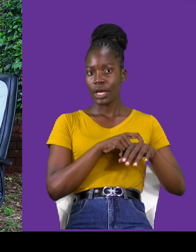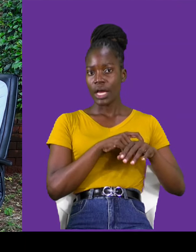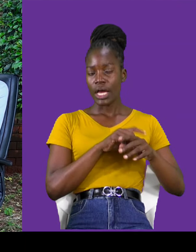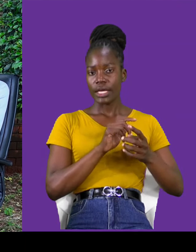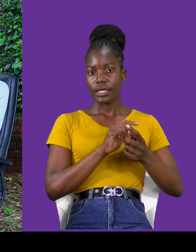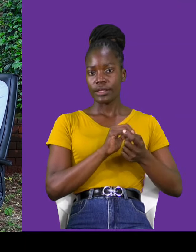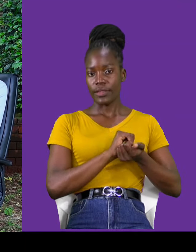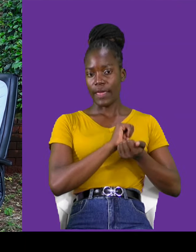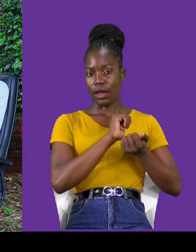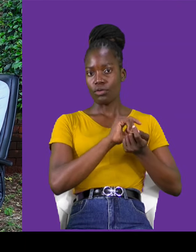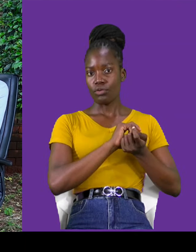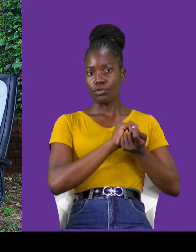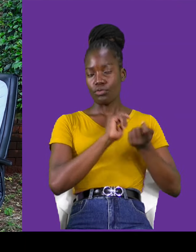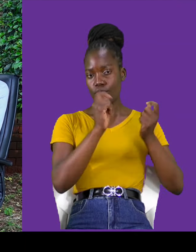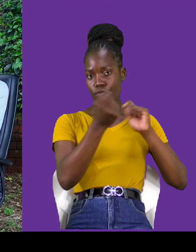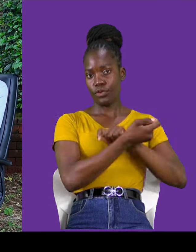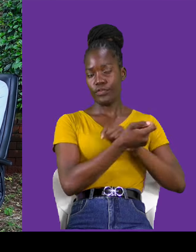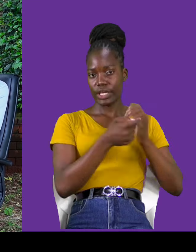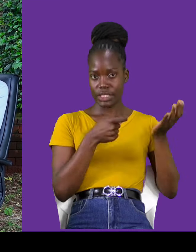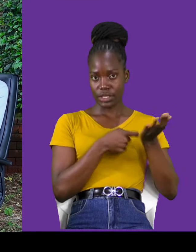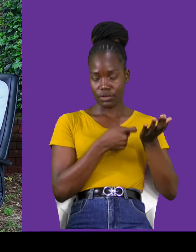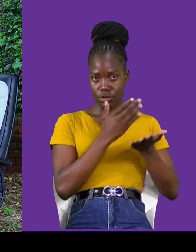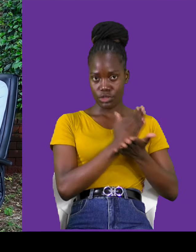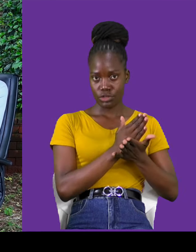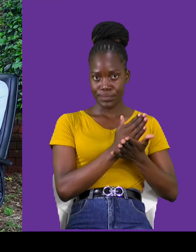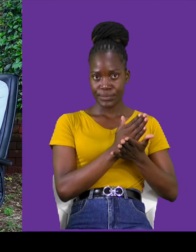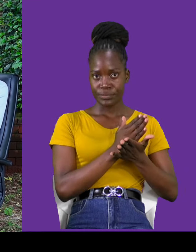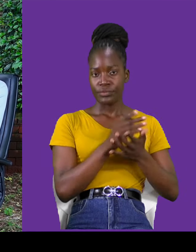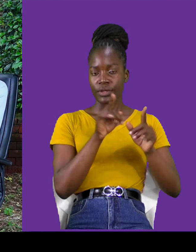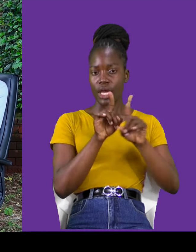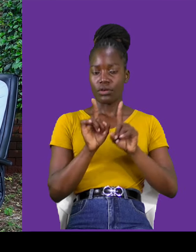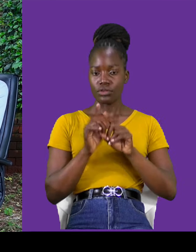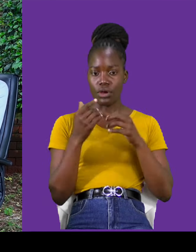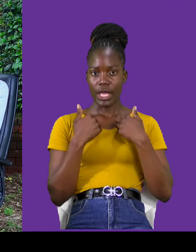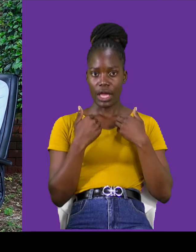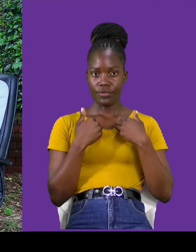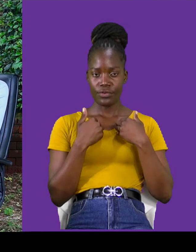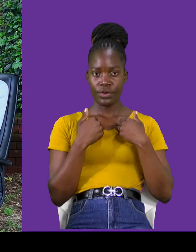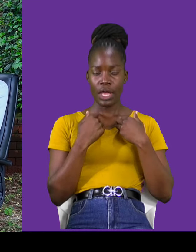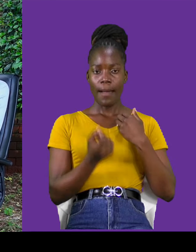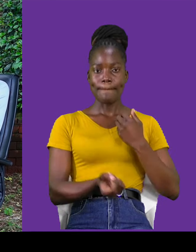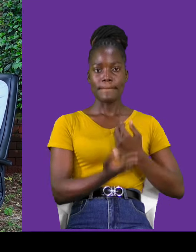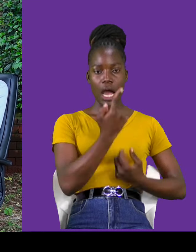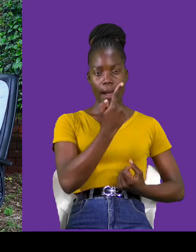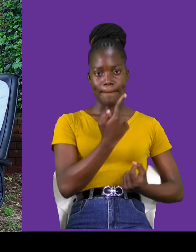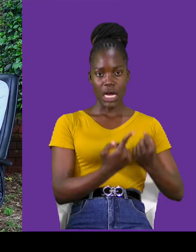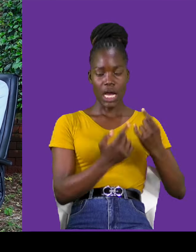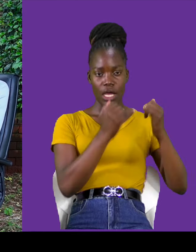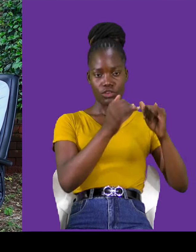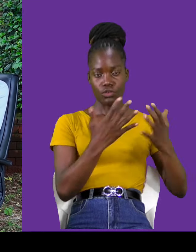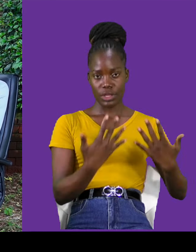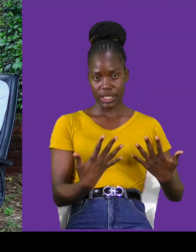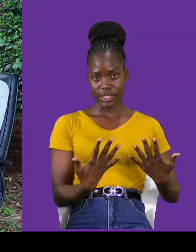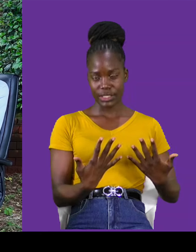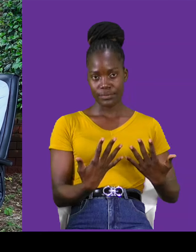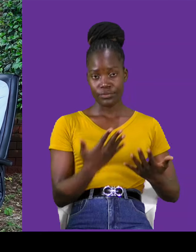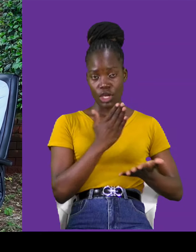because, technology is evolving, very fast. And, we have, like, emerging trends, kila siku, we have new things, coming in, new things, coming in.